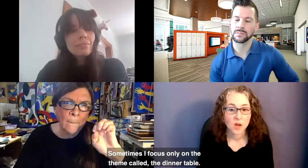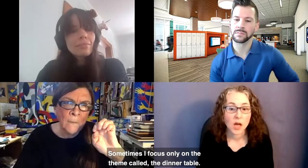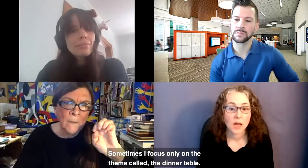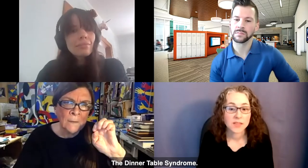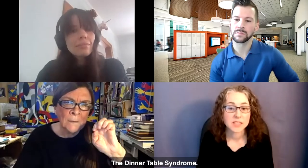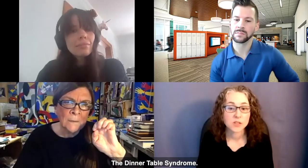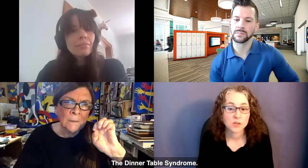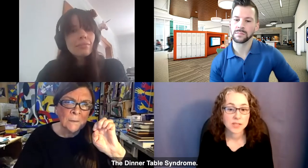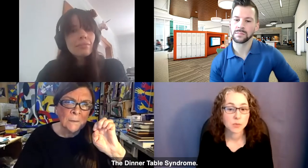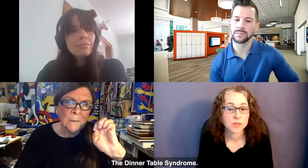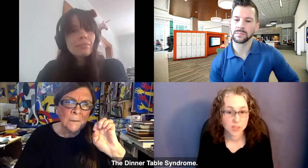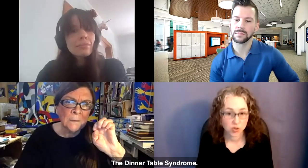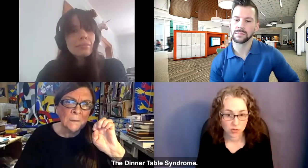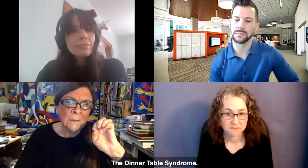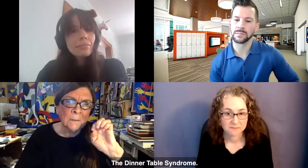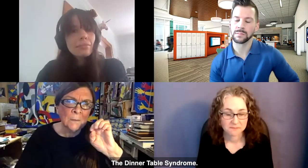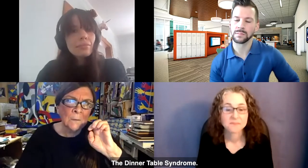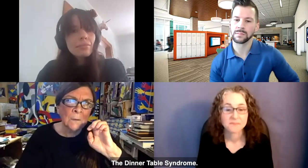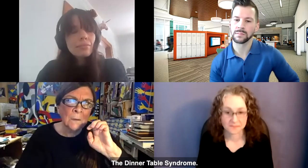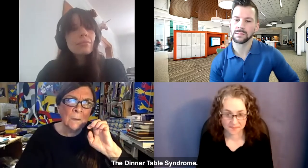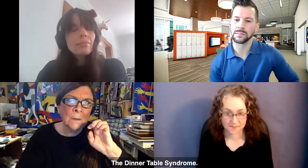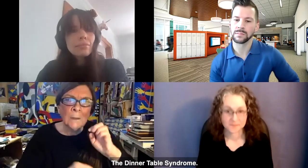The dinner table syndrome.